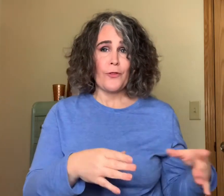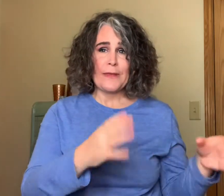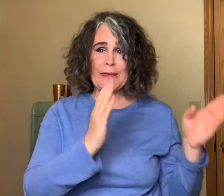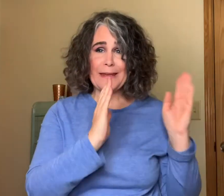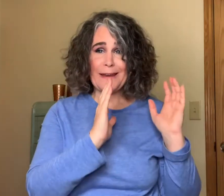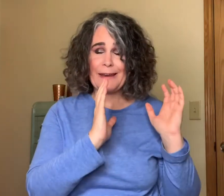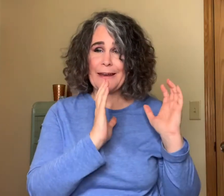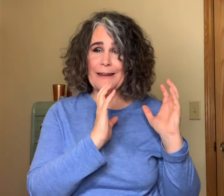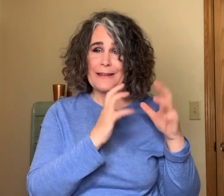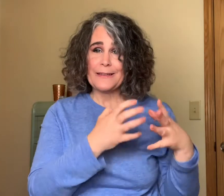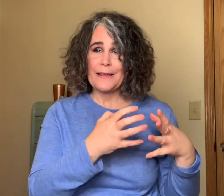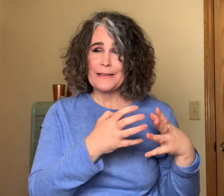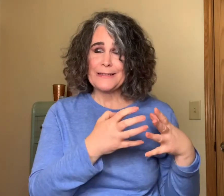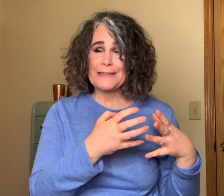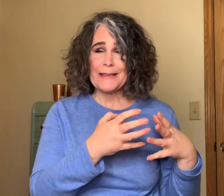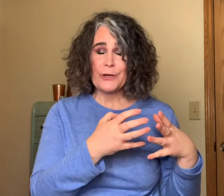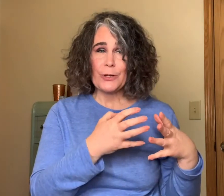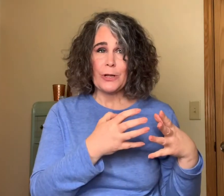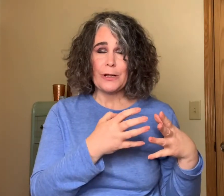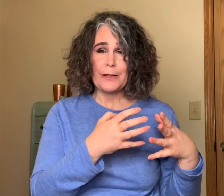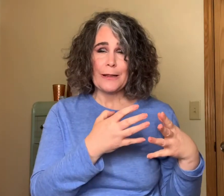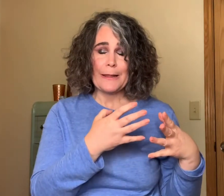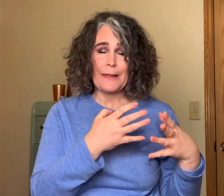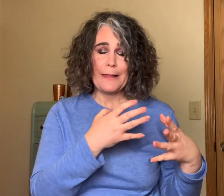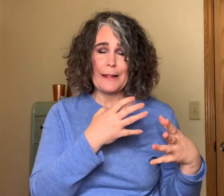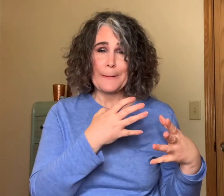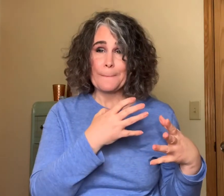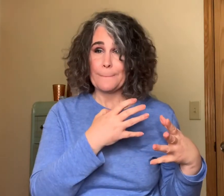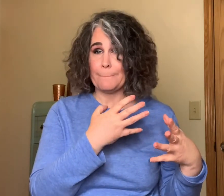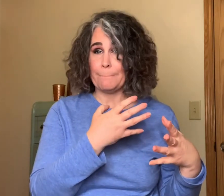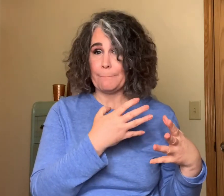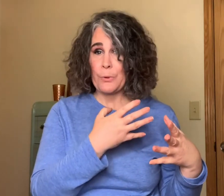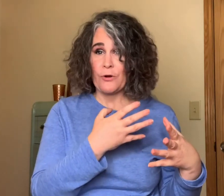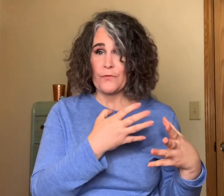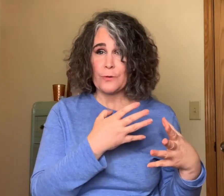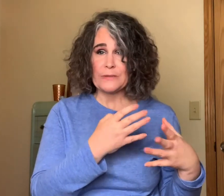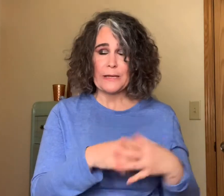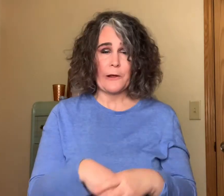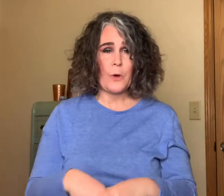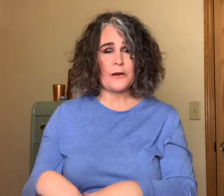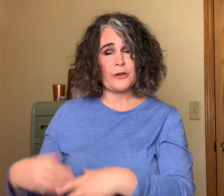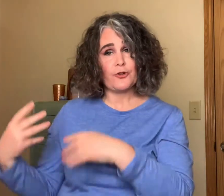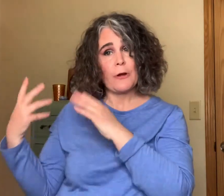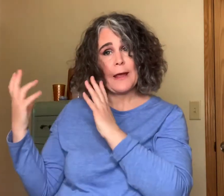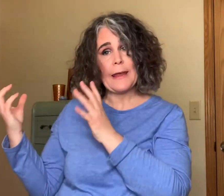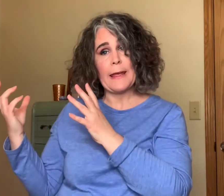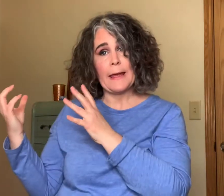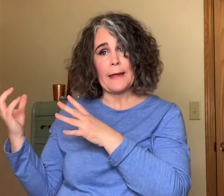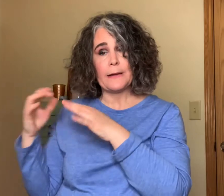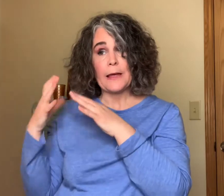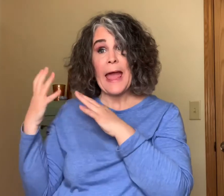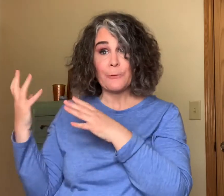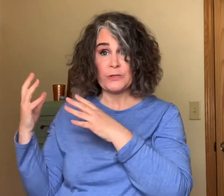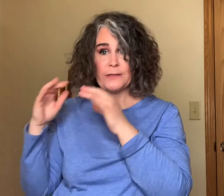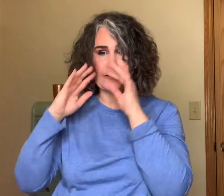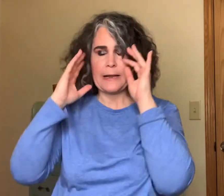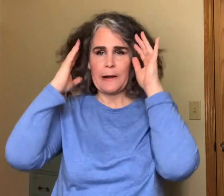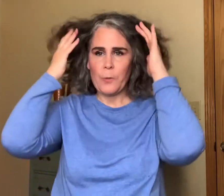in single perfumes that I wanted to try and houses that I wanted